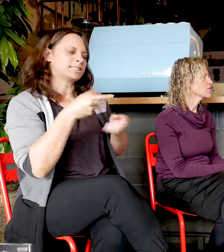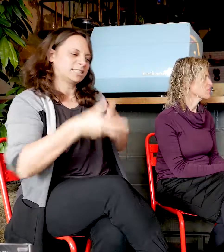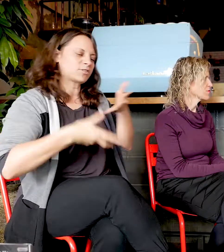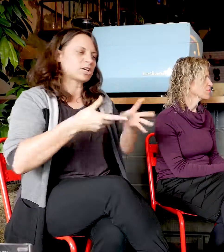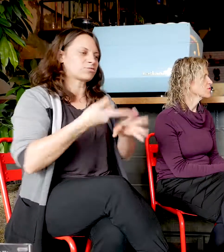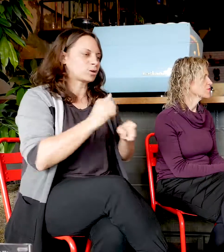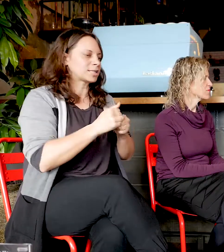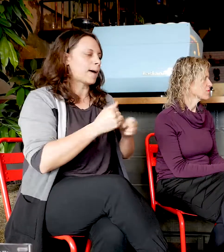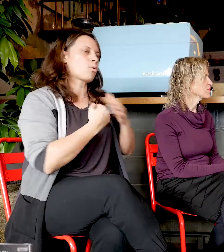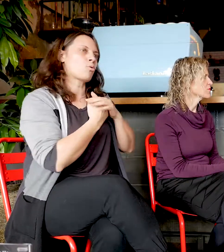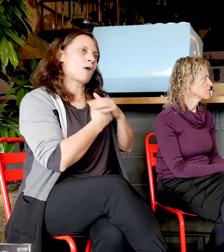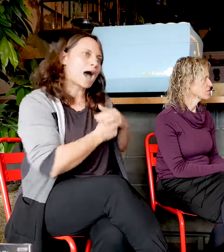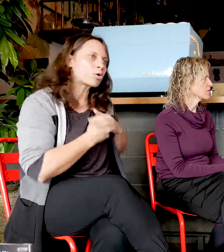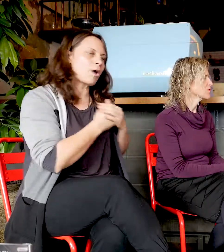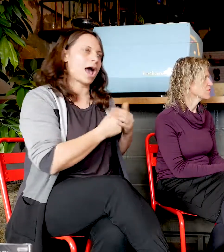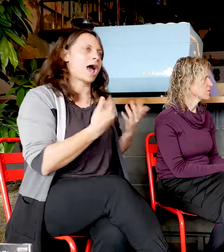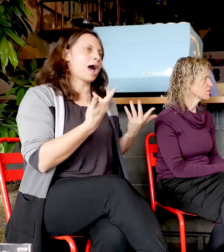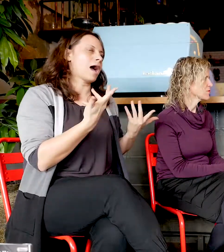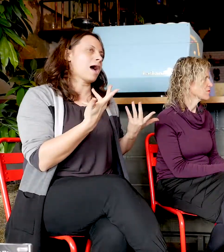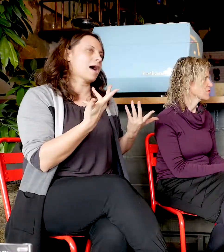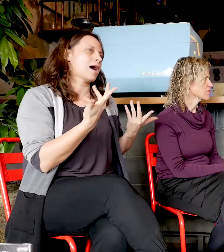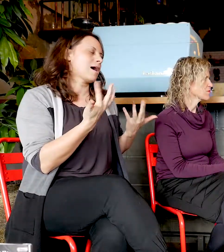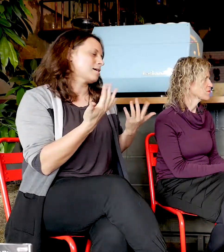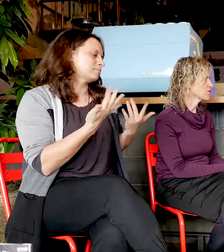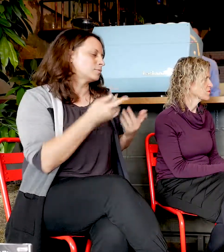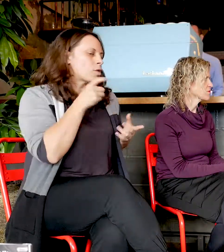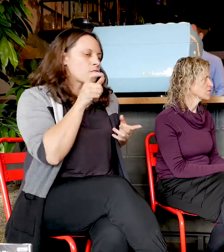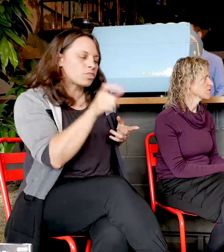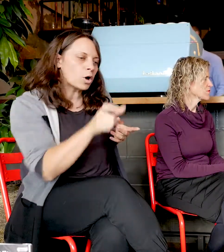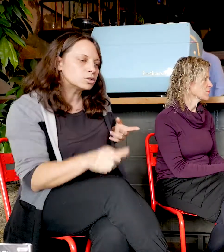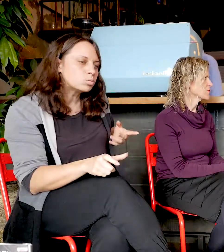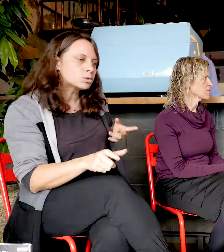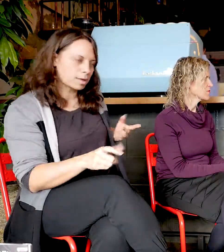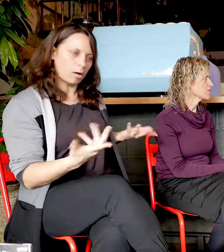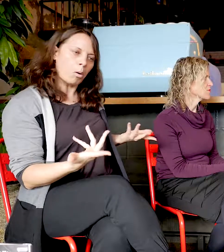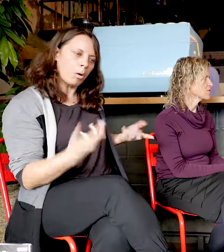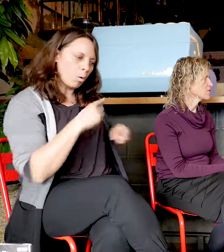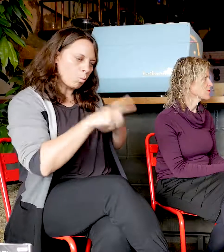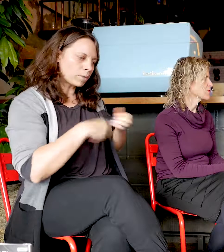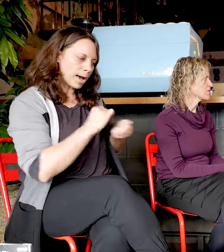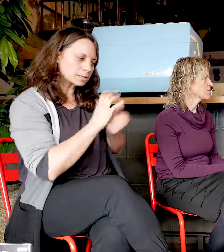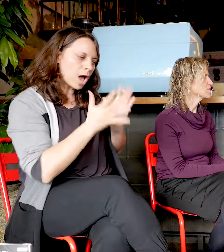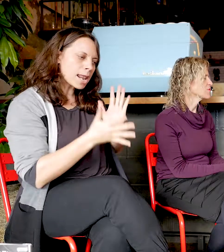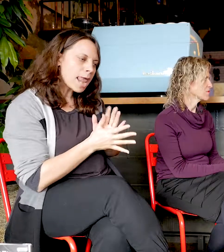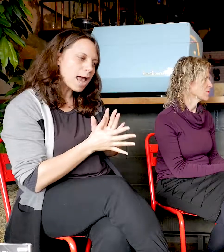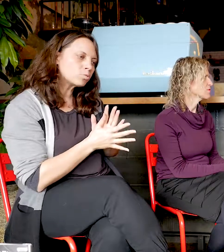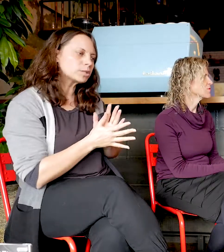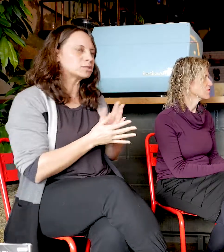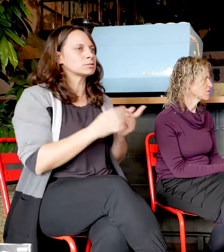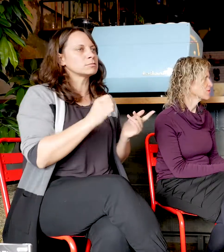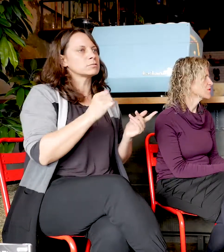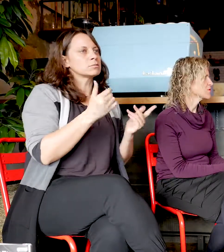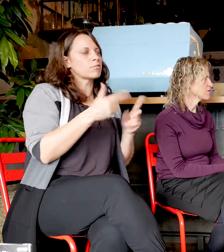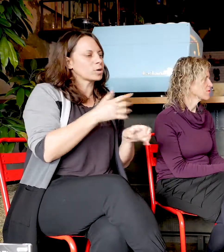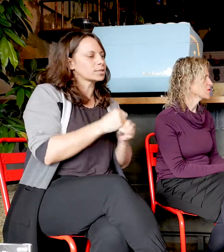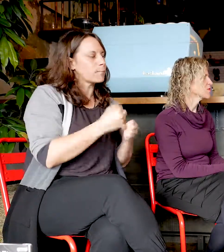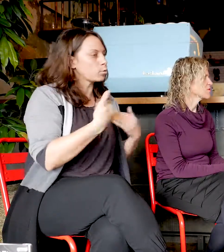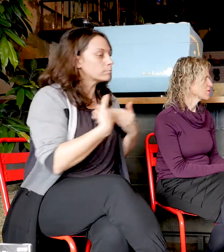like that, or, sorry, words like that. And so we'd love to see the same for sign language. know, people would be able to say, how are you, you know, coffee, tea,